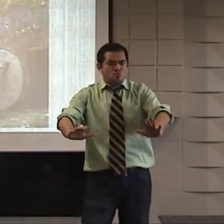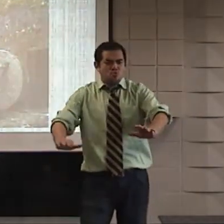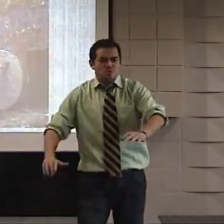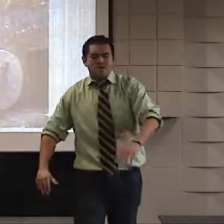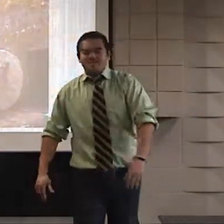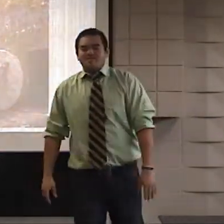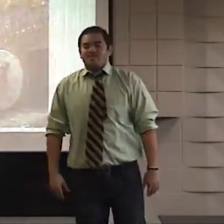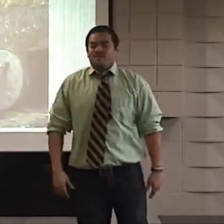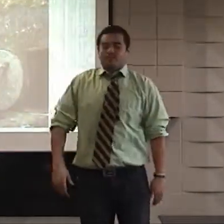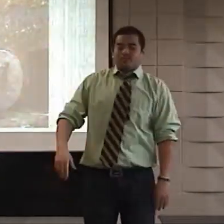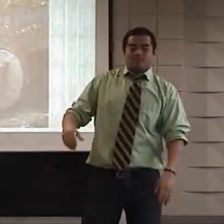whoa, whoa.